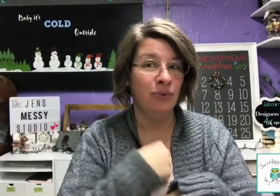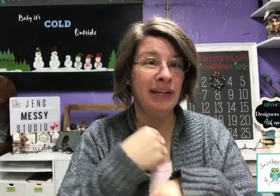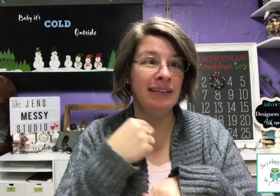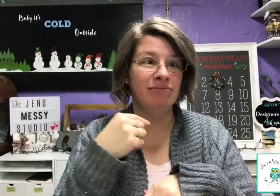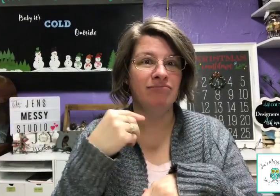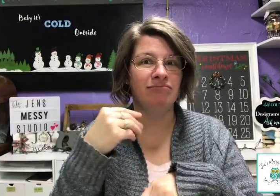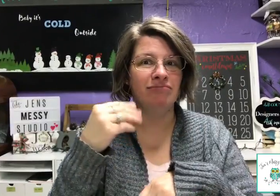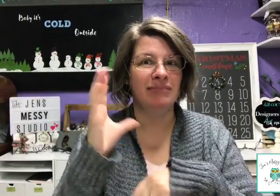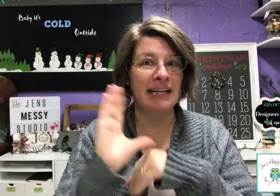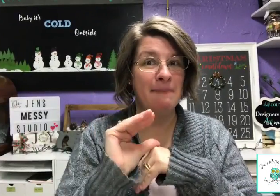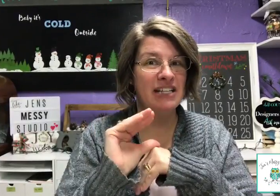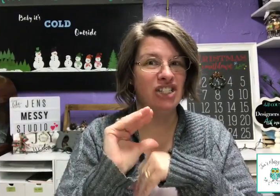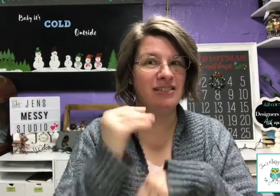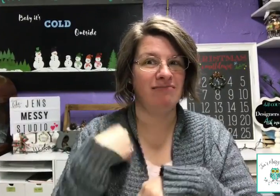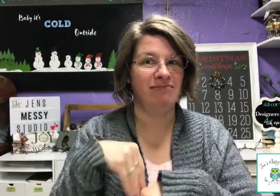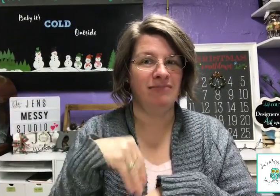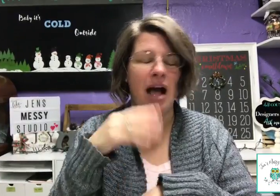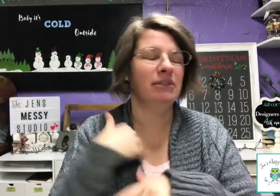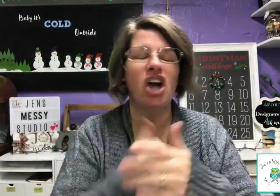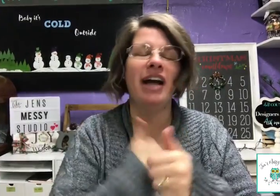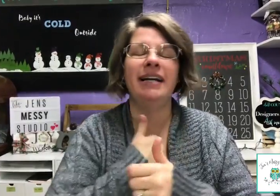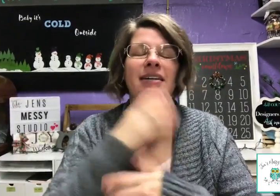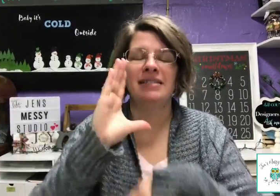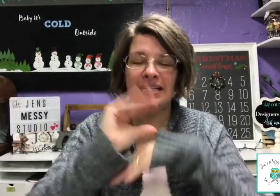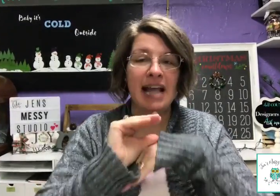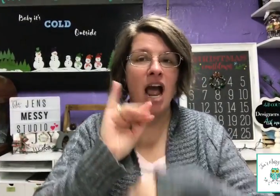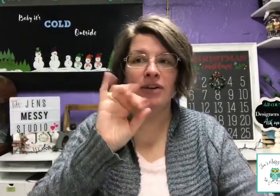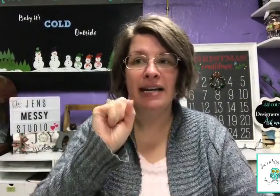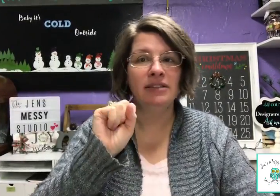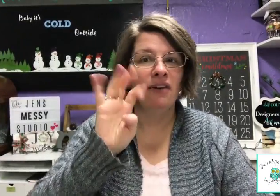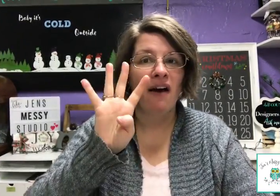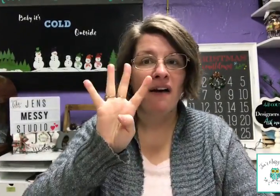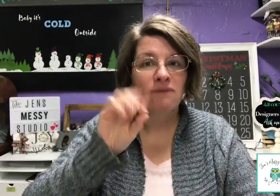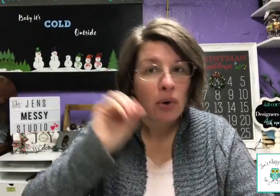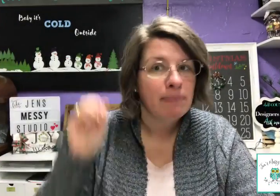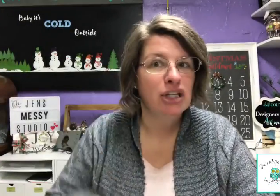we can meet you. I'm a guy. This time is 40%